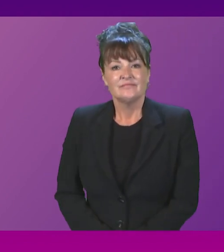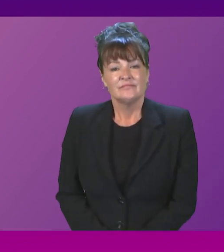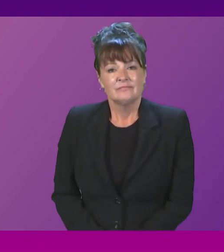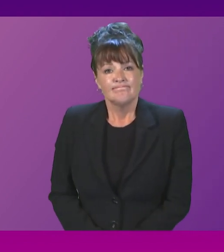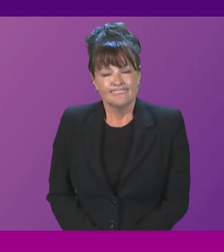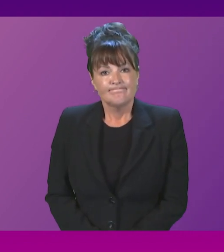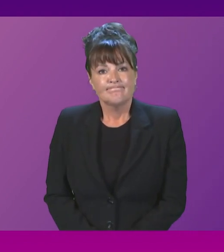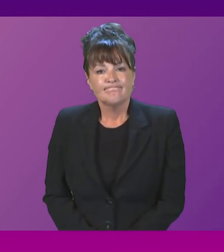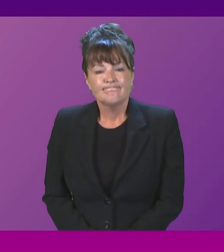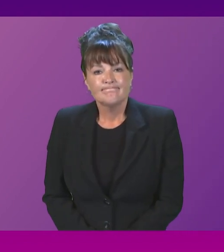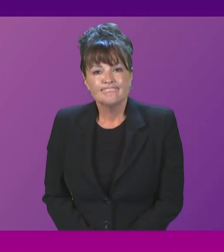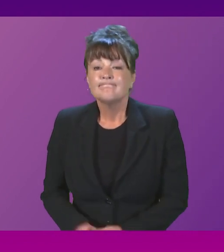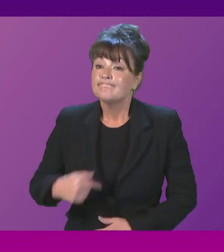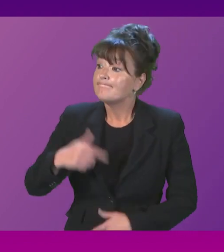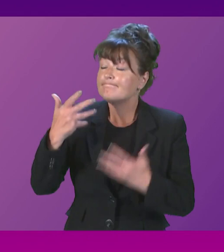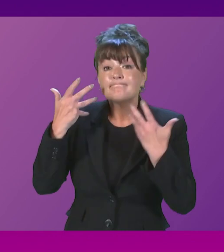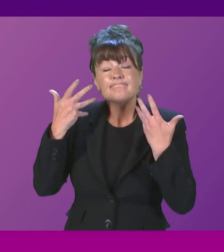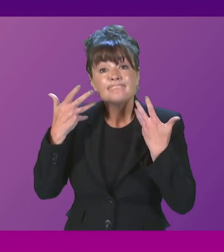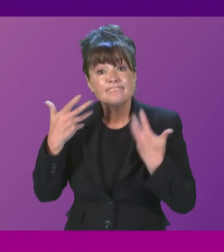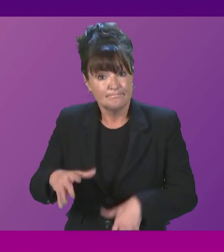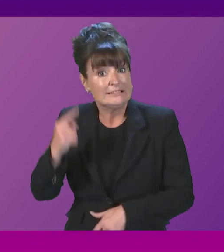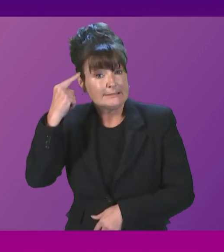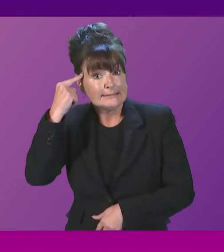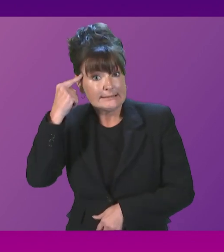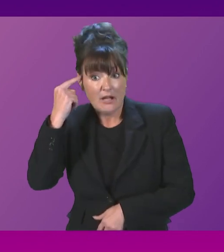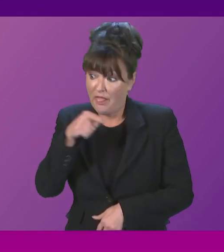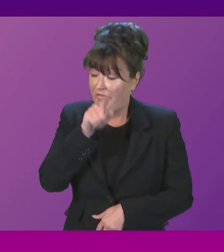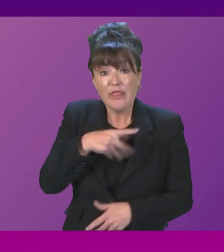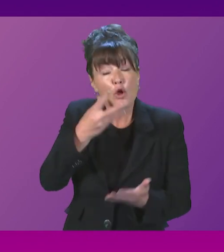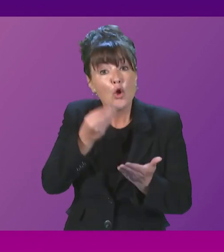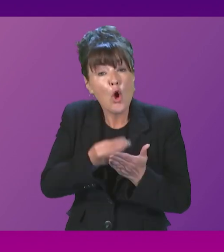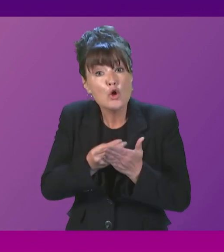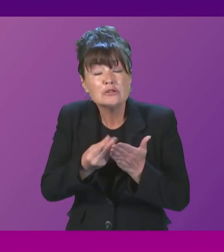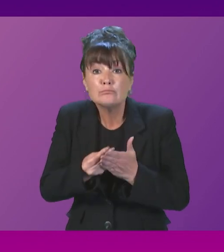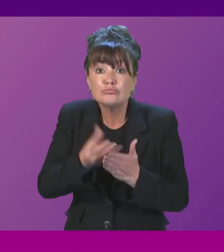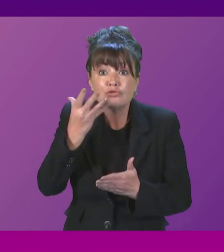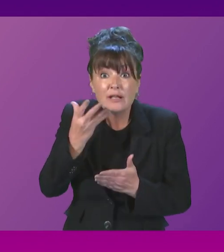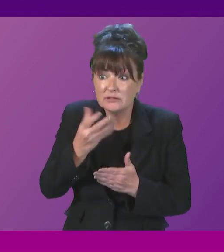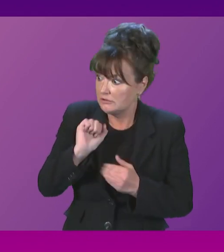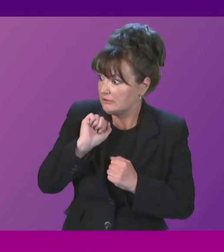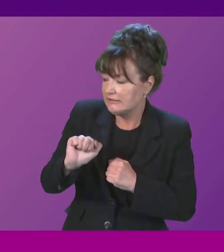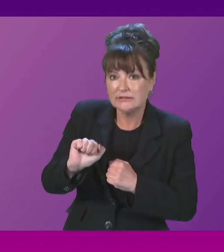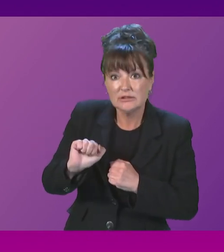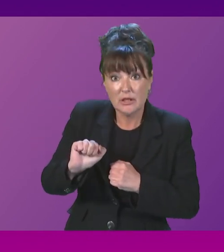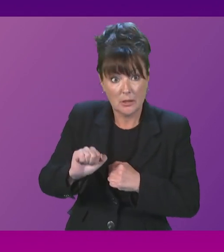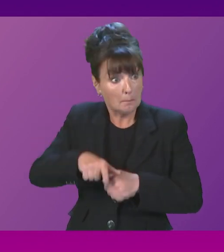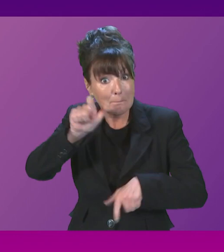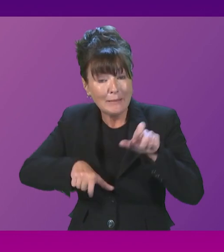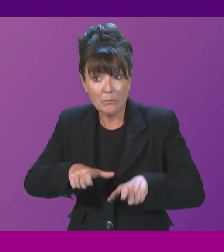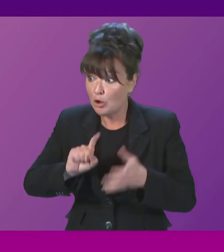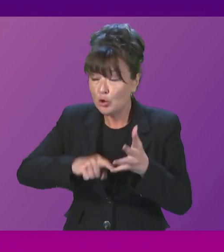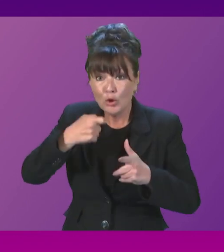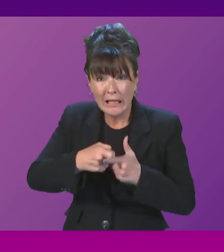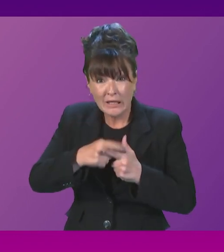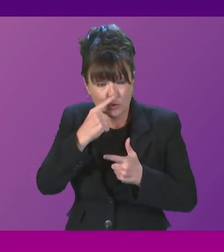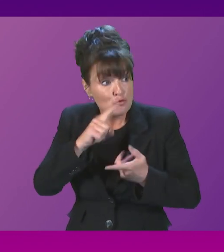my deep concern over research by KPMG, stating that the cost crisis is forcing 3 in 10 people in the United Kingdom to rely